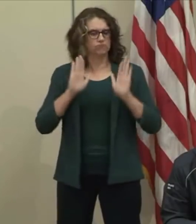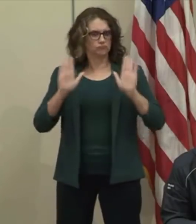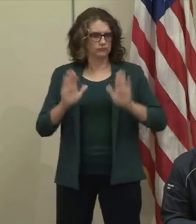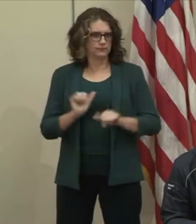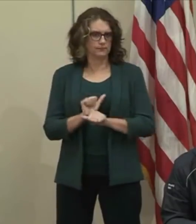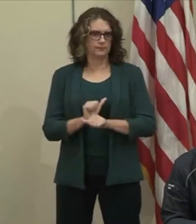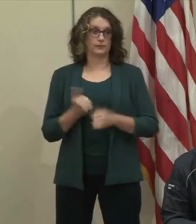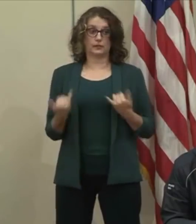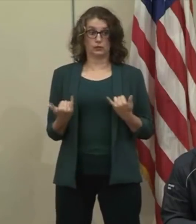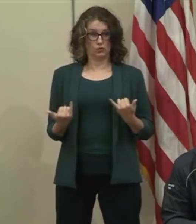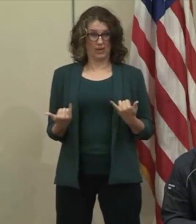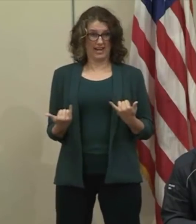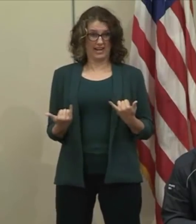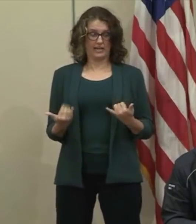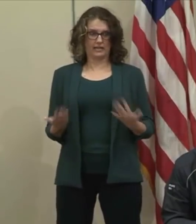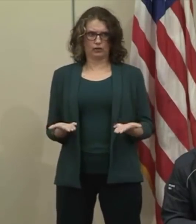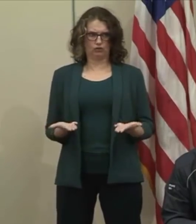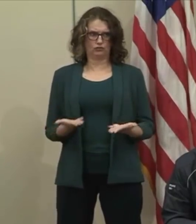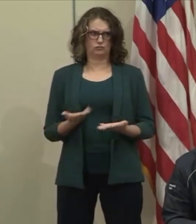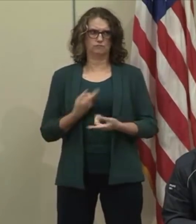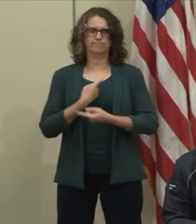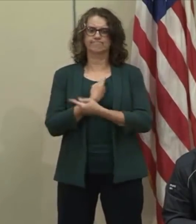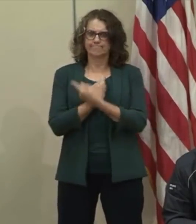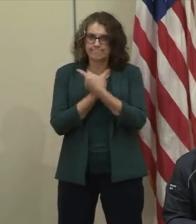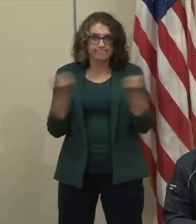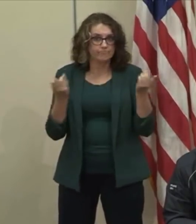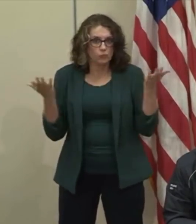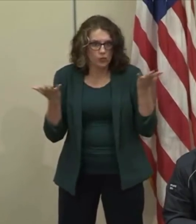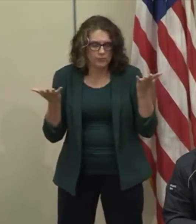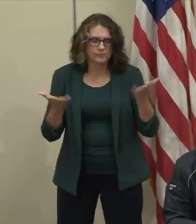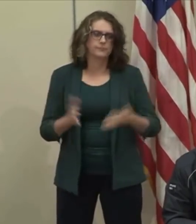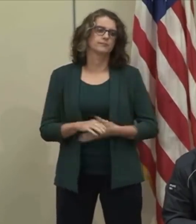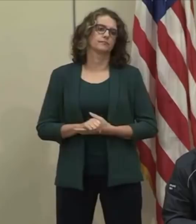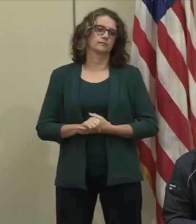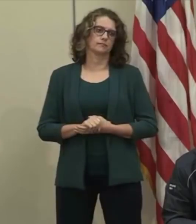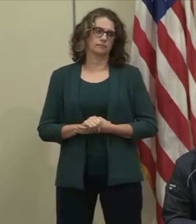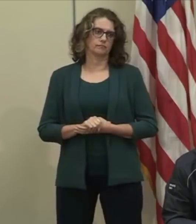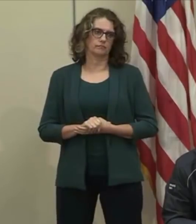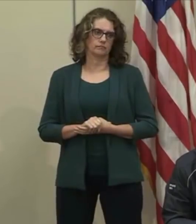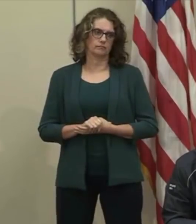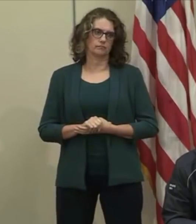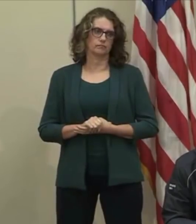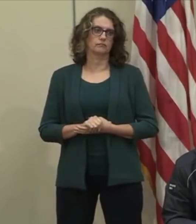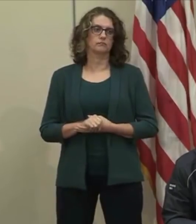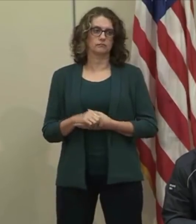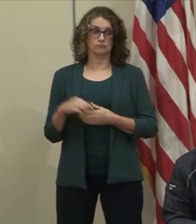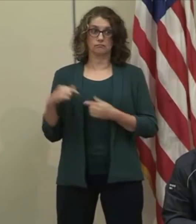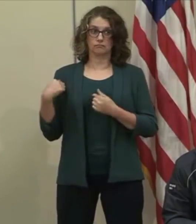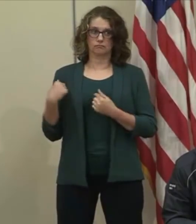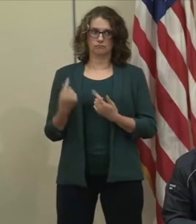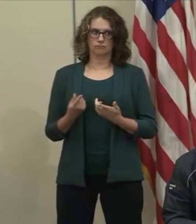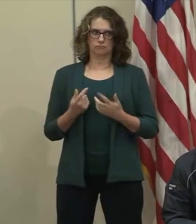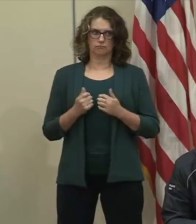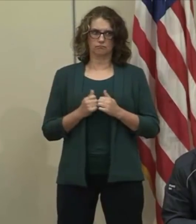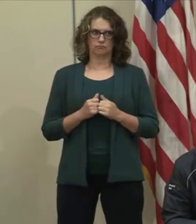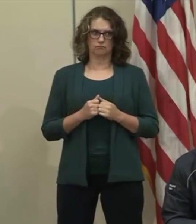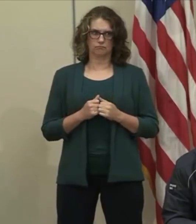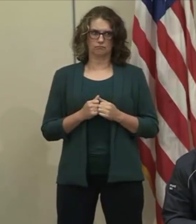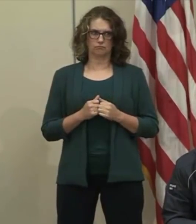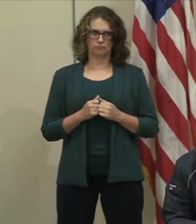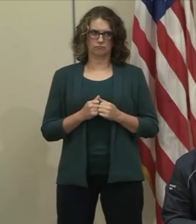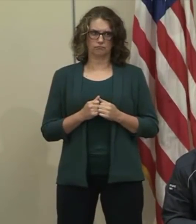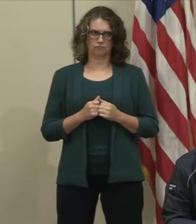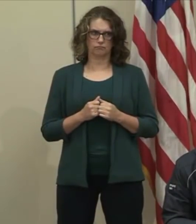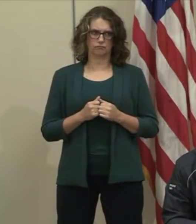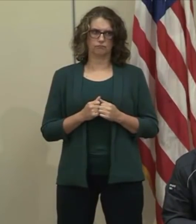here, and I wanted to announce on Friday we launched the Governor's Solutions Task